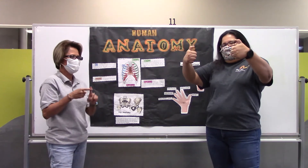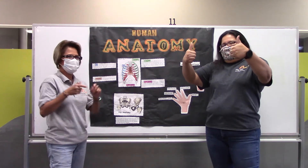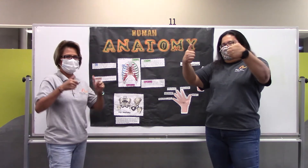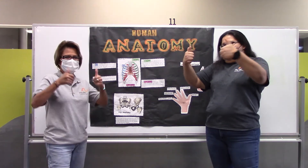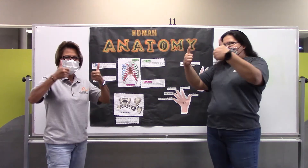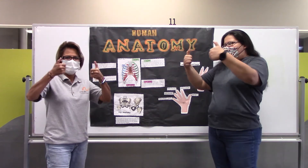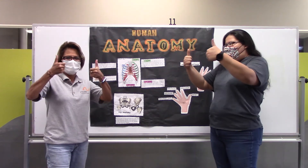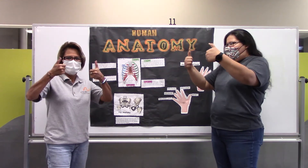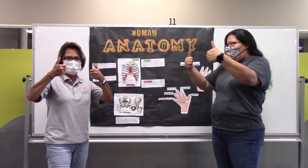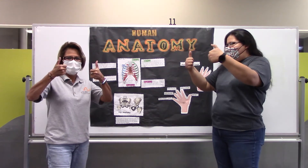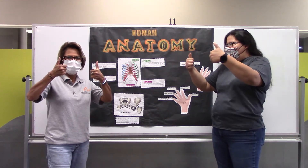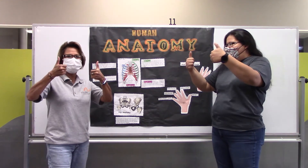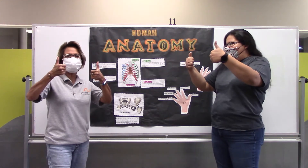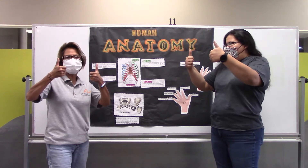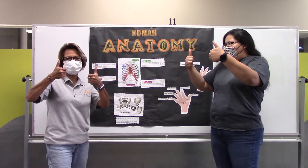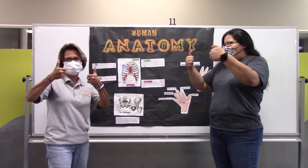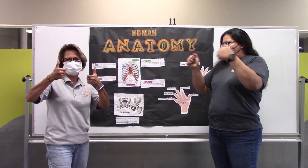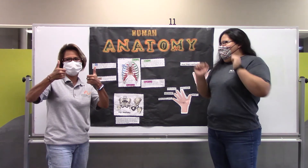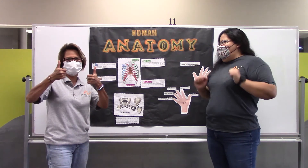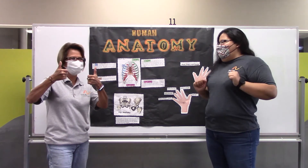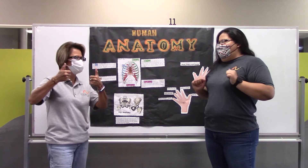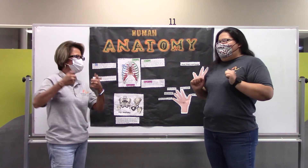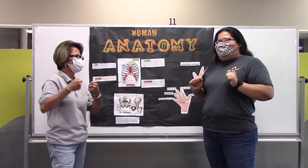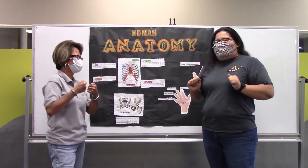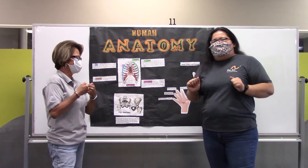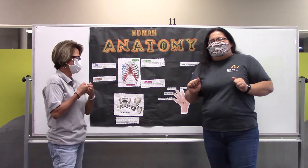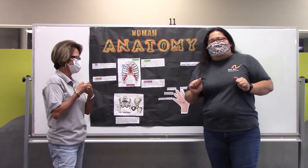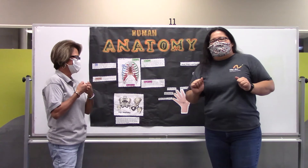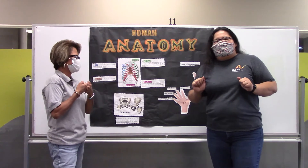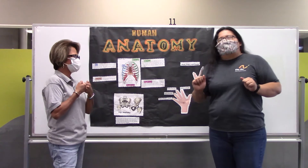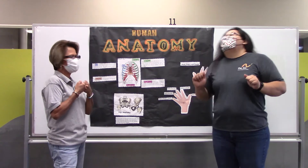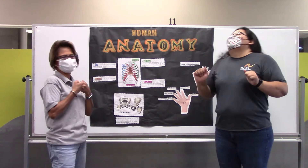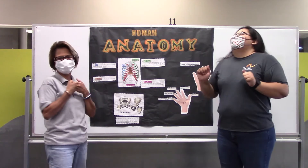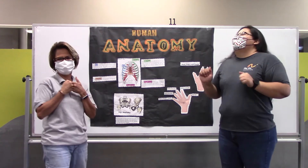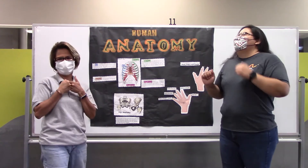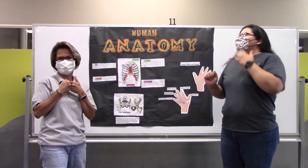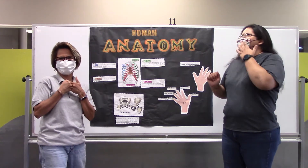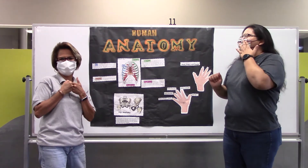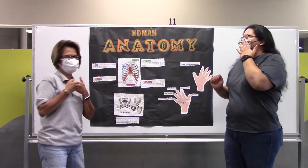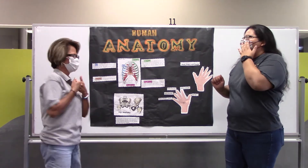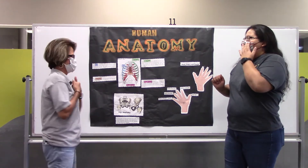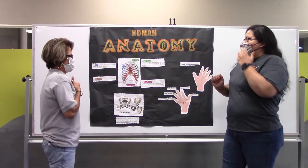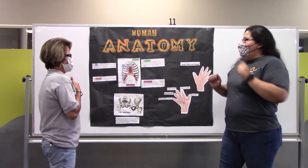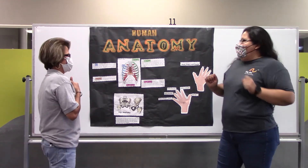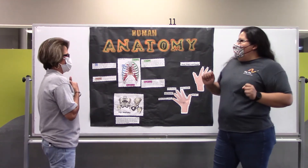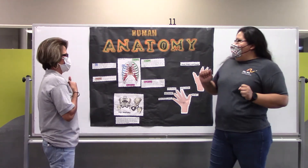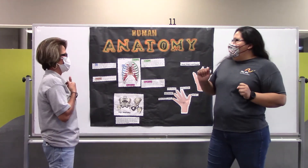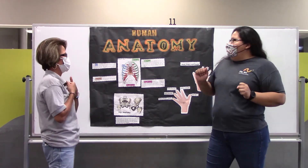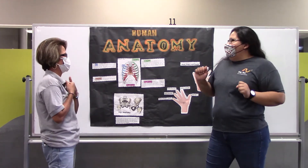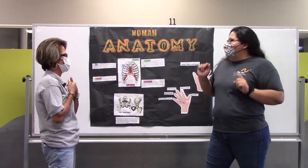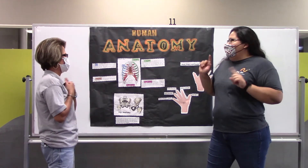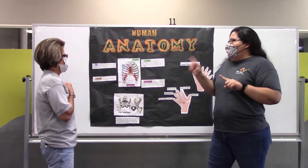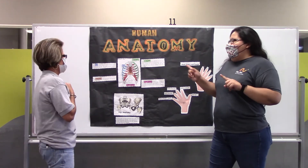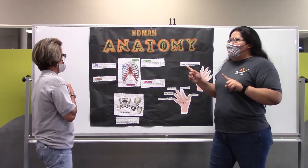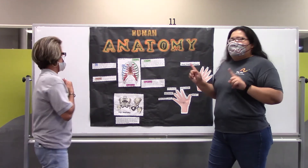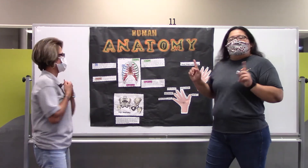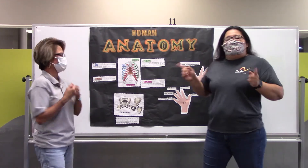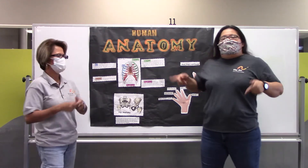these are called? Thumbs. Good job, Amy. Thank you, Sandra. Now, next, we're going be going